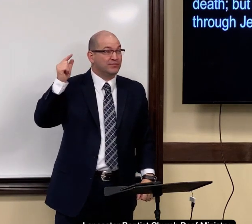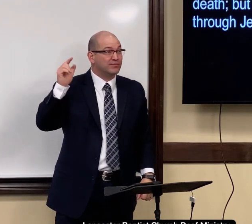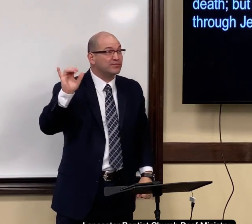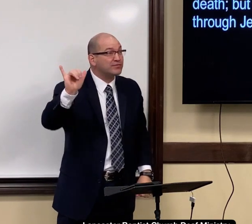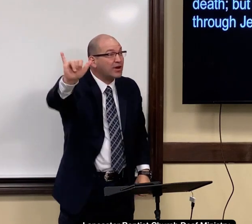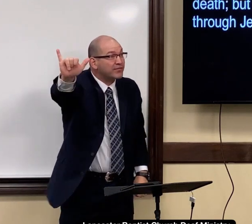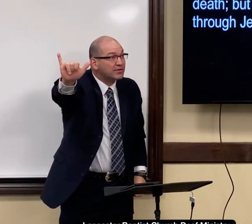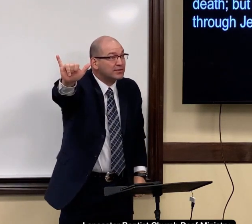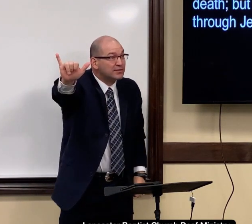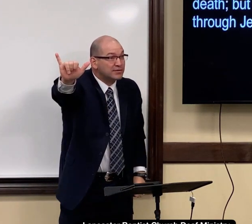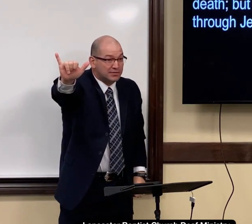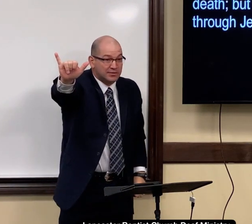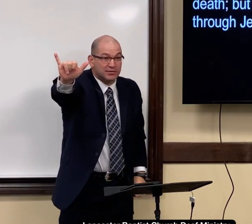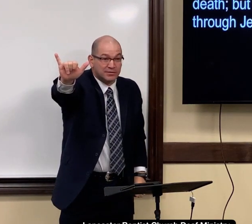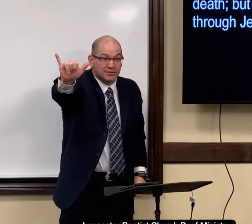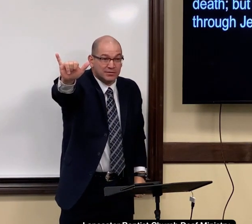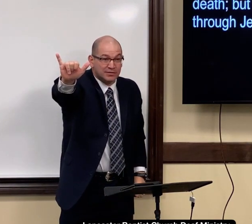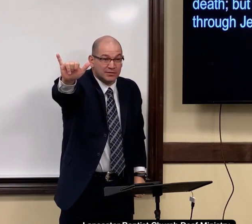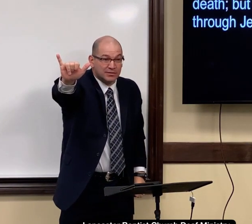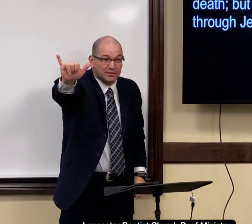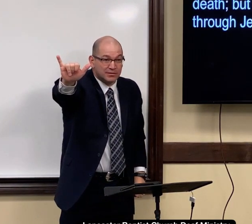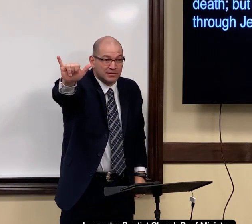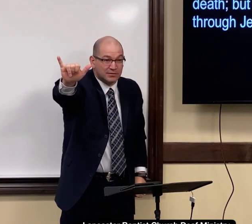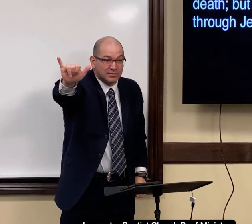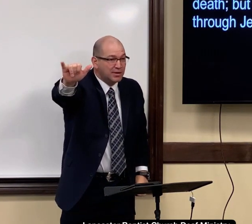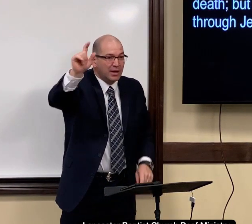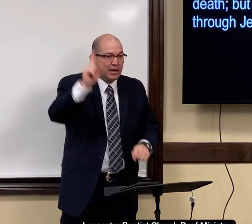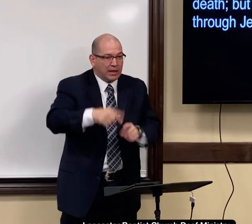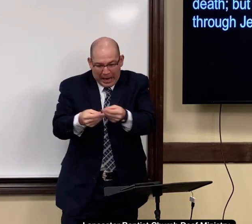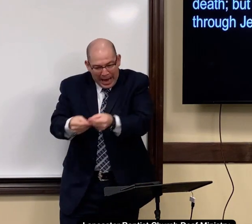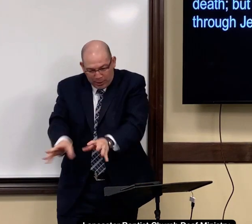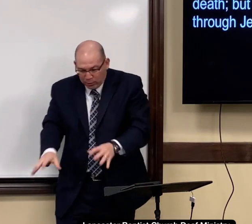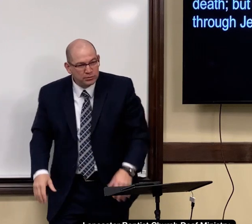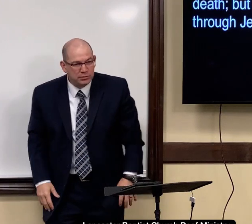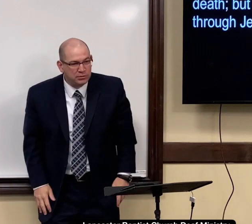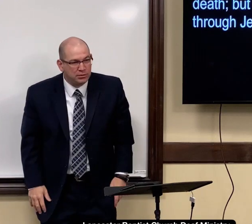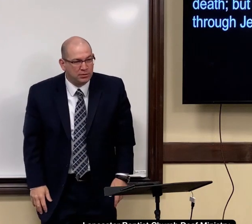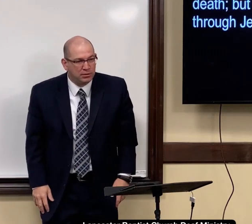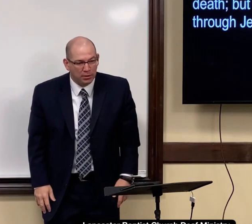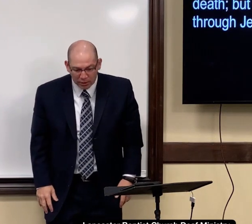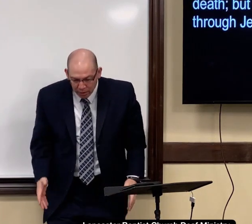one time and it continues forever you can't lose it